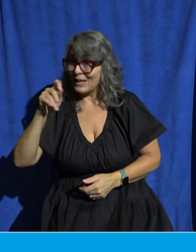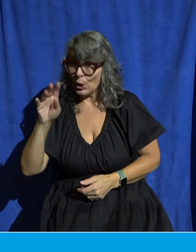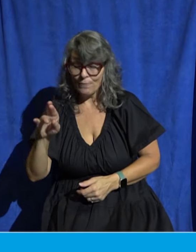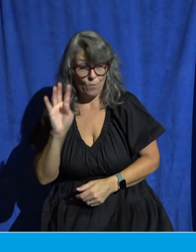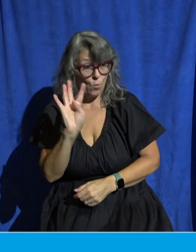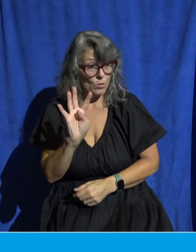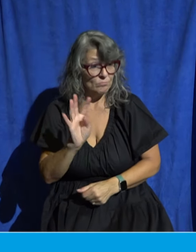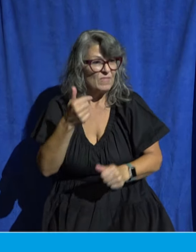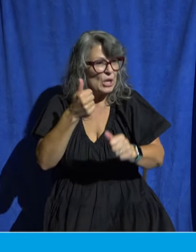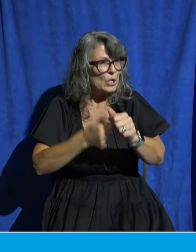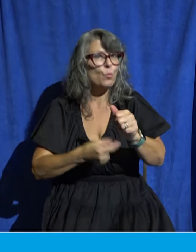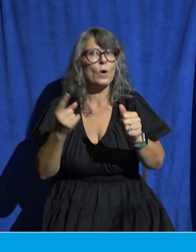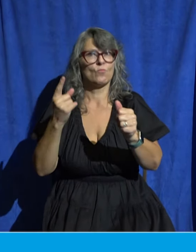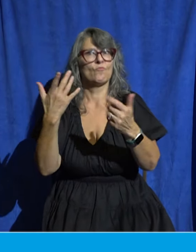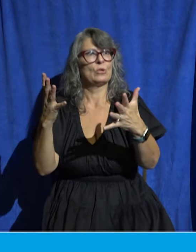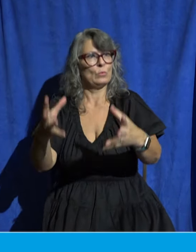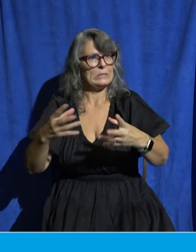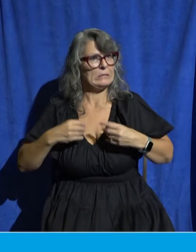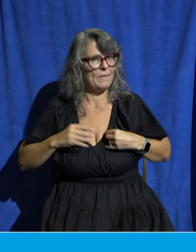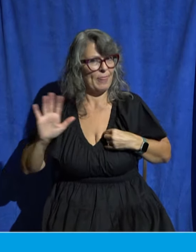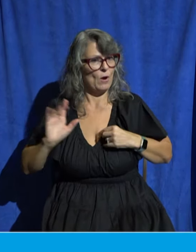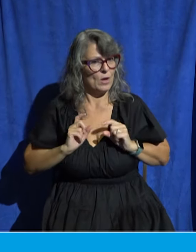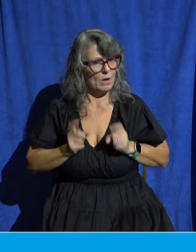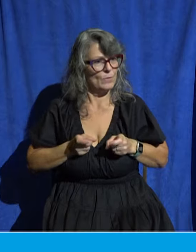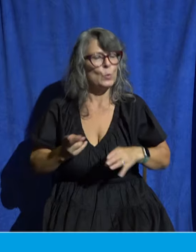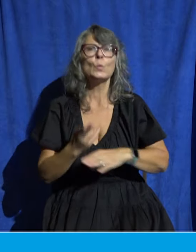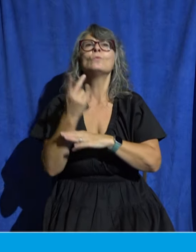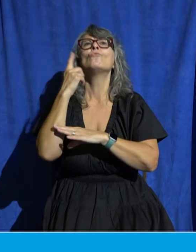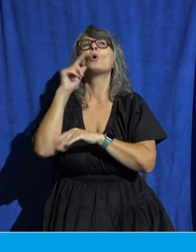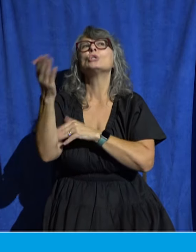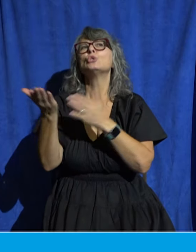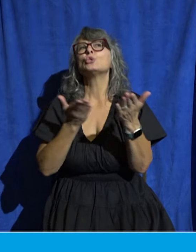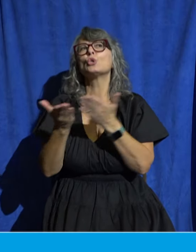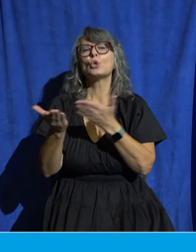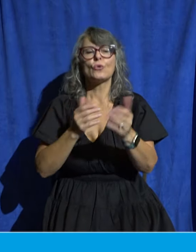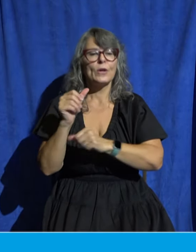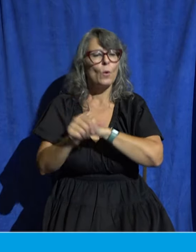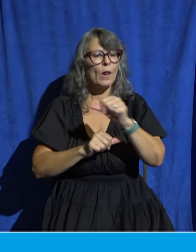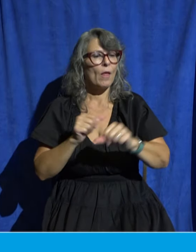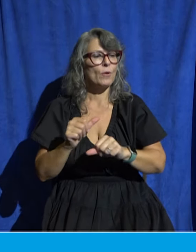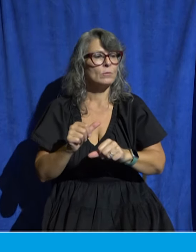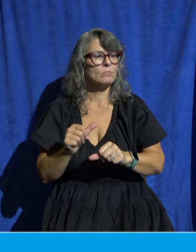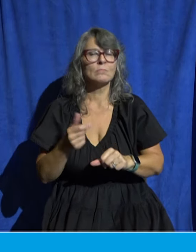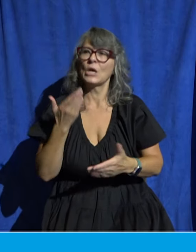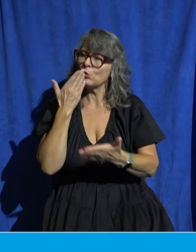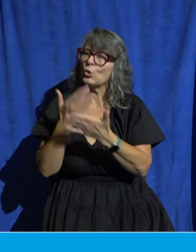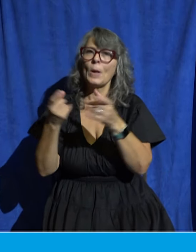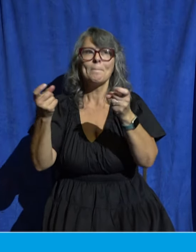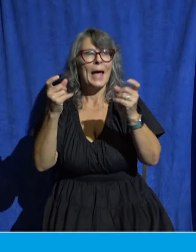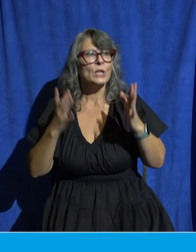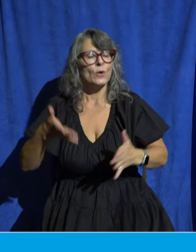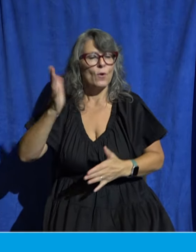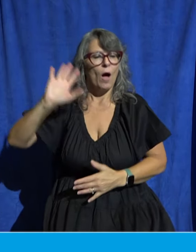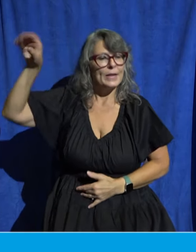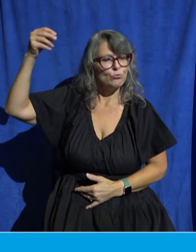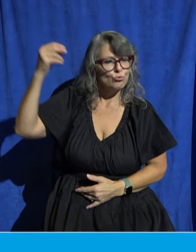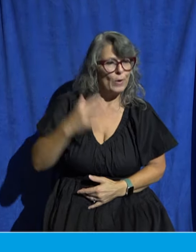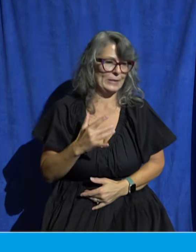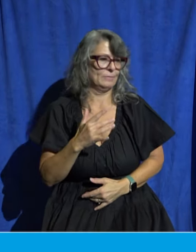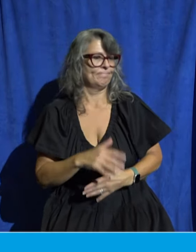has received a gift use it to serve one another as good stewards of God's varied grace and here's the point in order that in